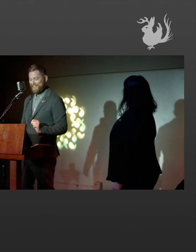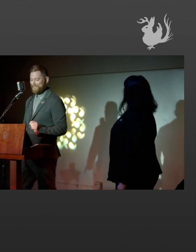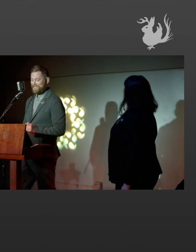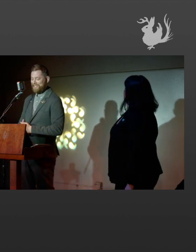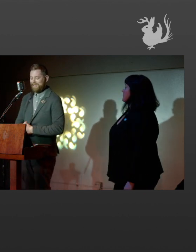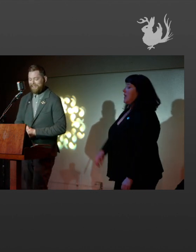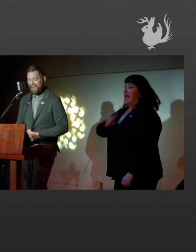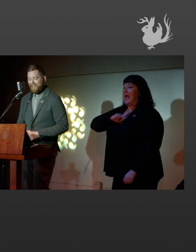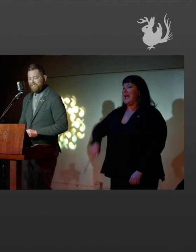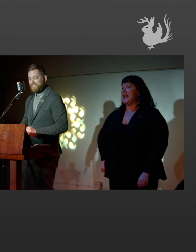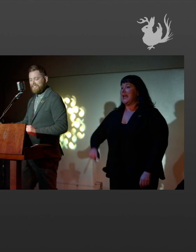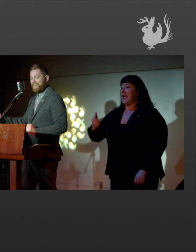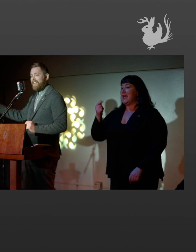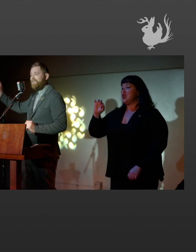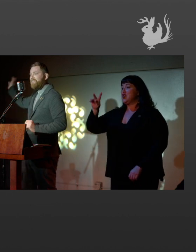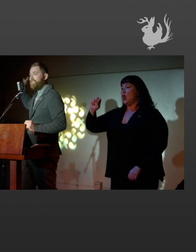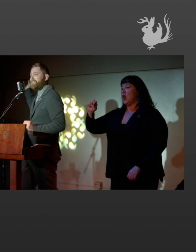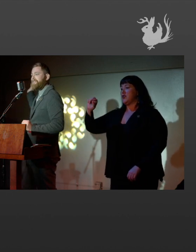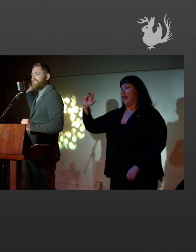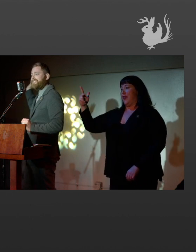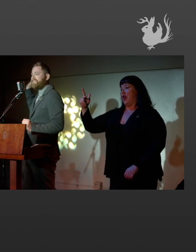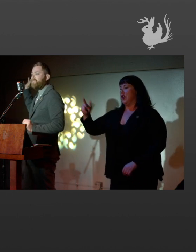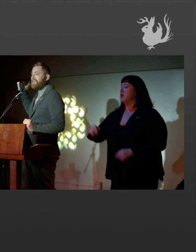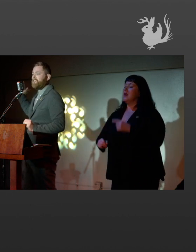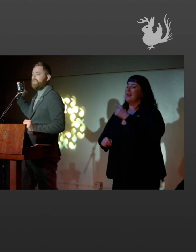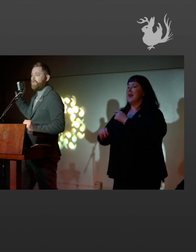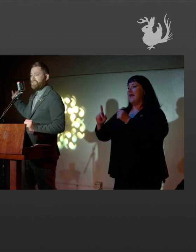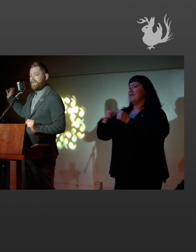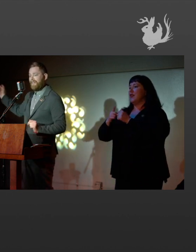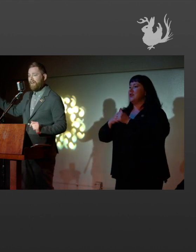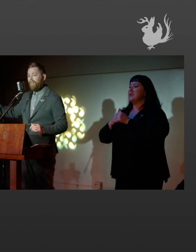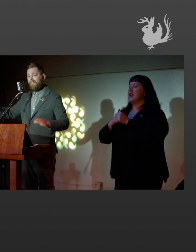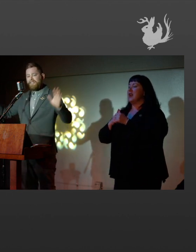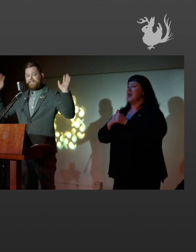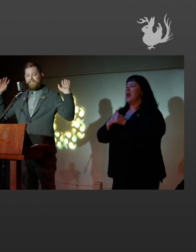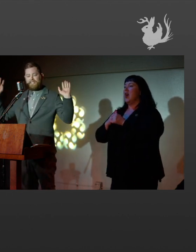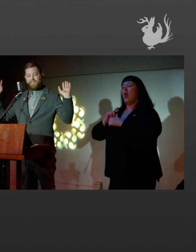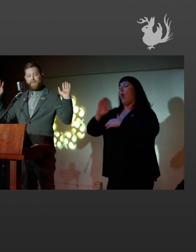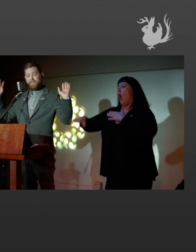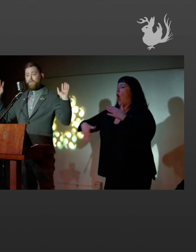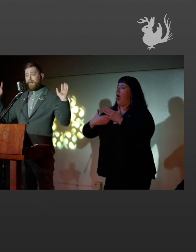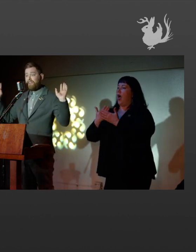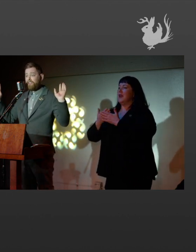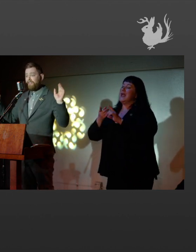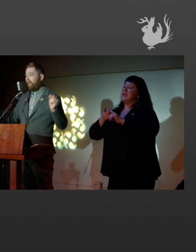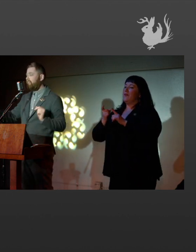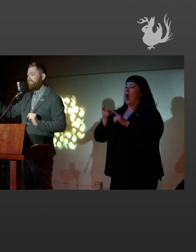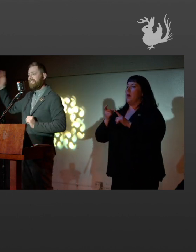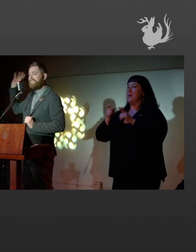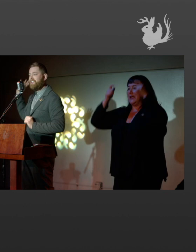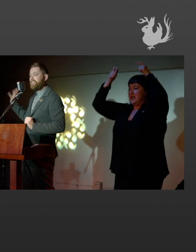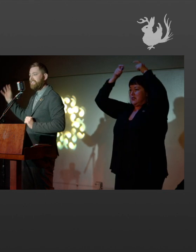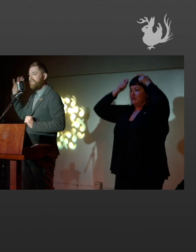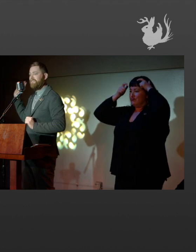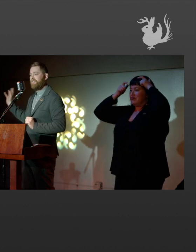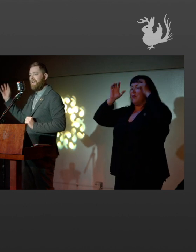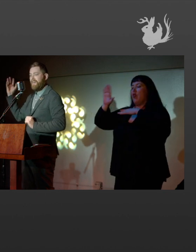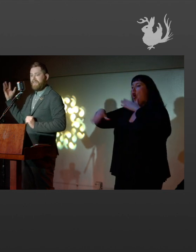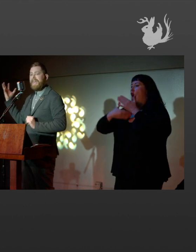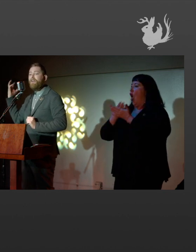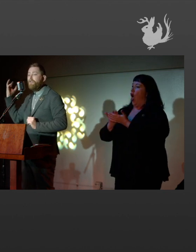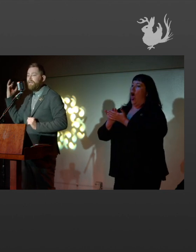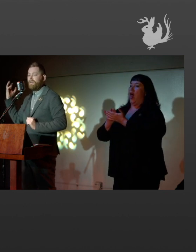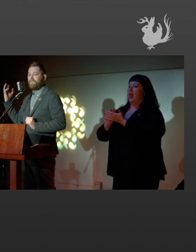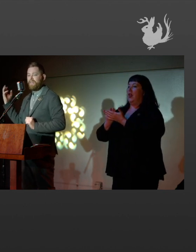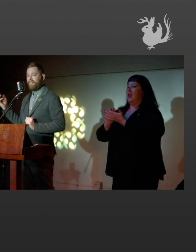So King George III. So this is, like, kind of the first reason. This is a Reginald portrait. Like, all of his, this is from his coronation. All of the stations of